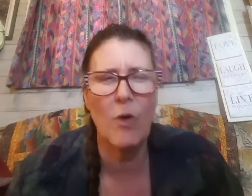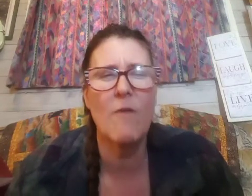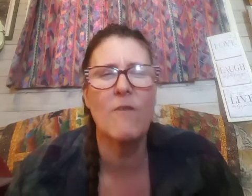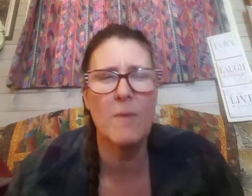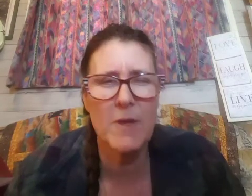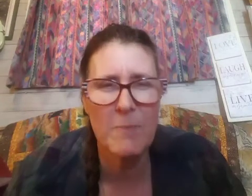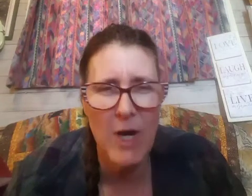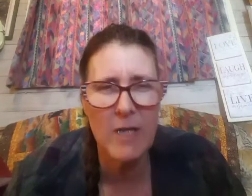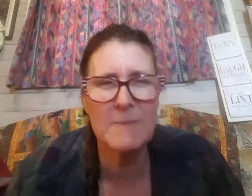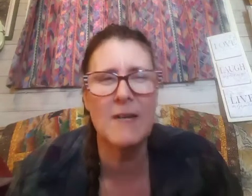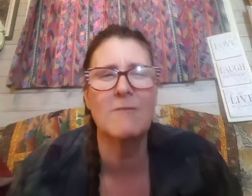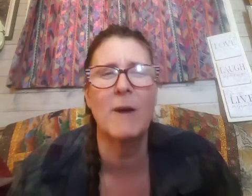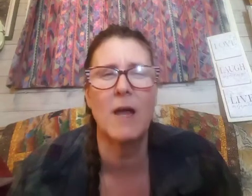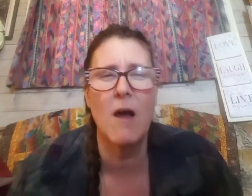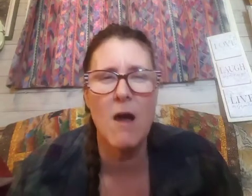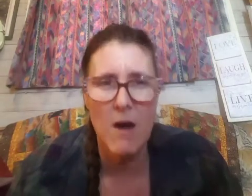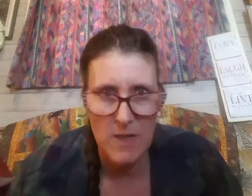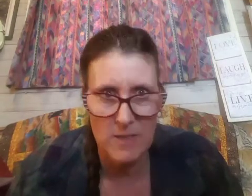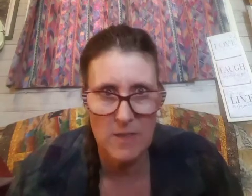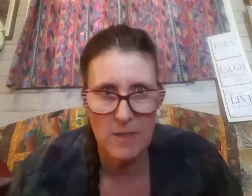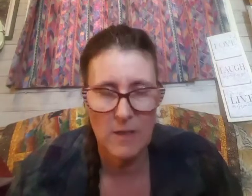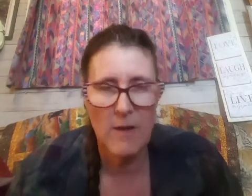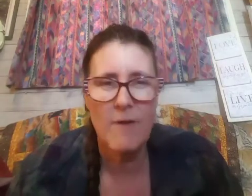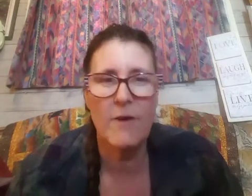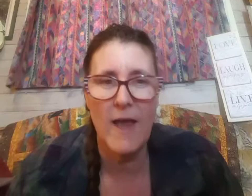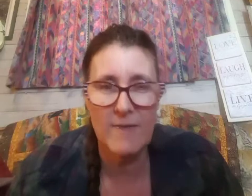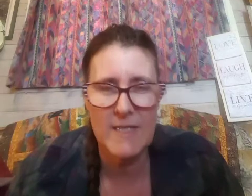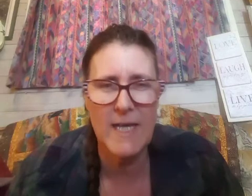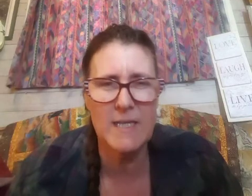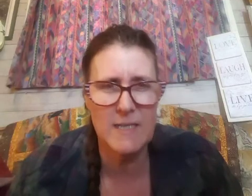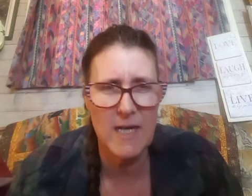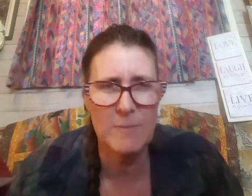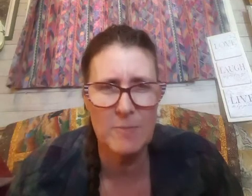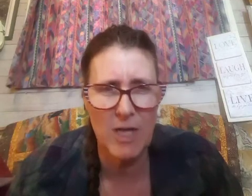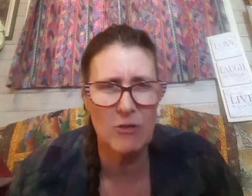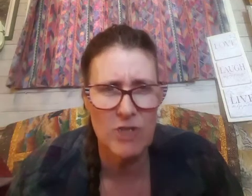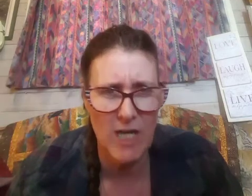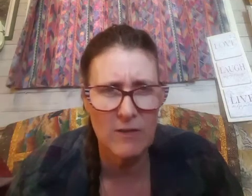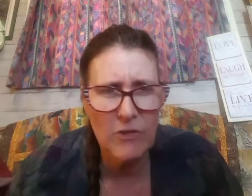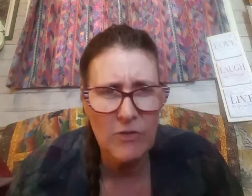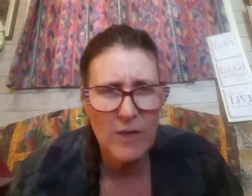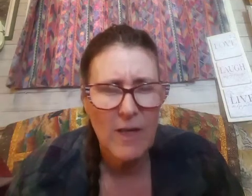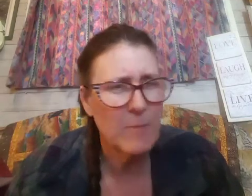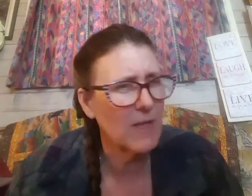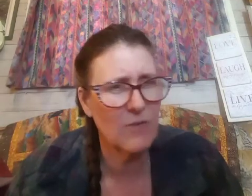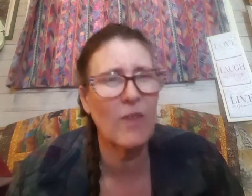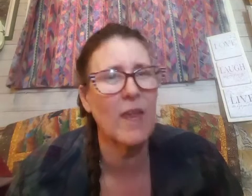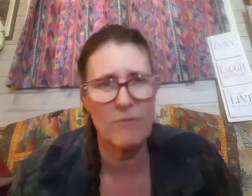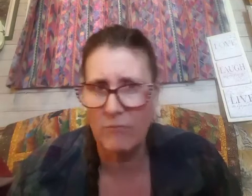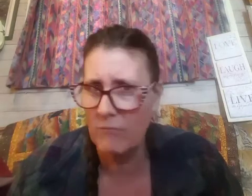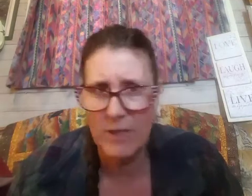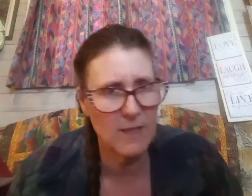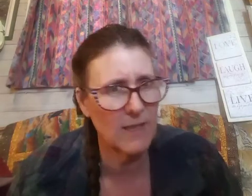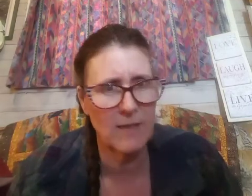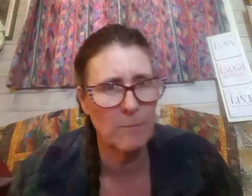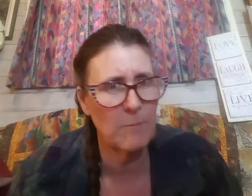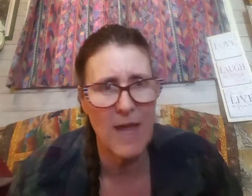from the bottom of my heart for having taken the time to make your channels because they have really man